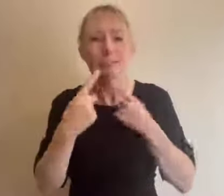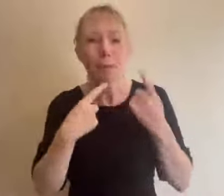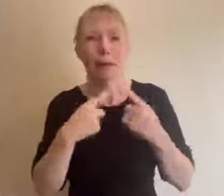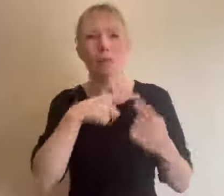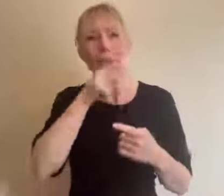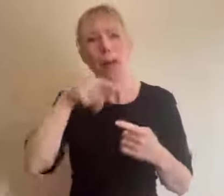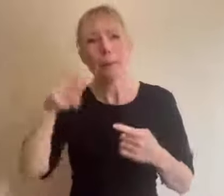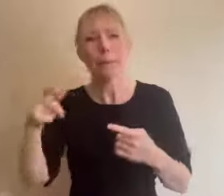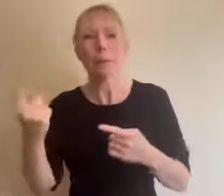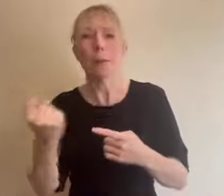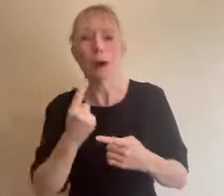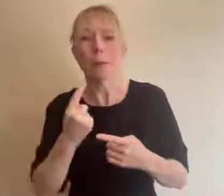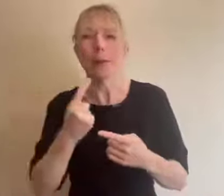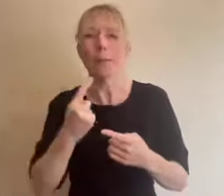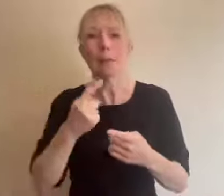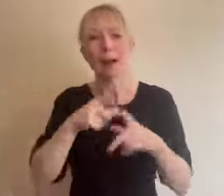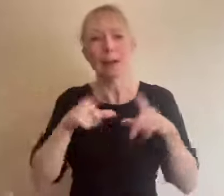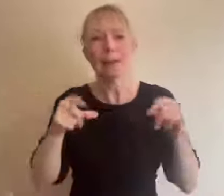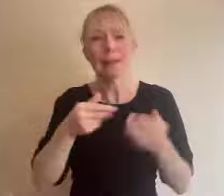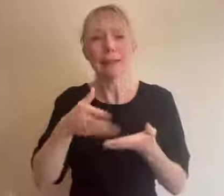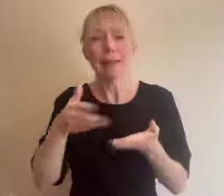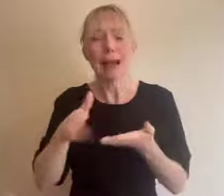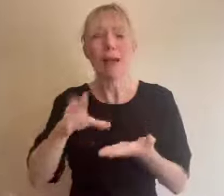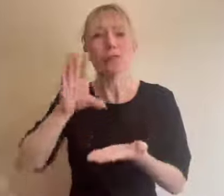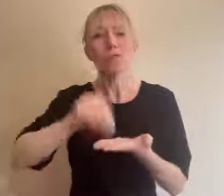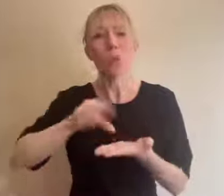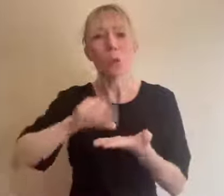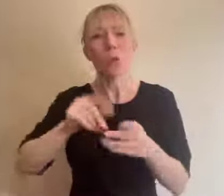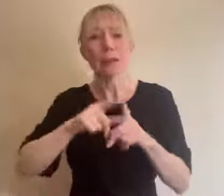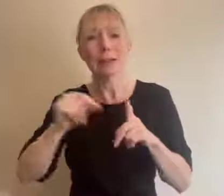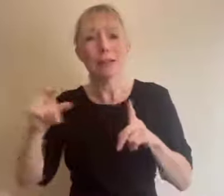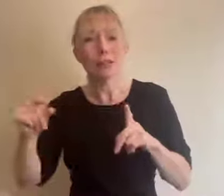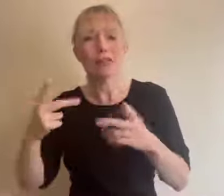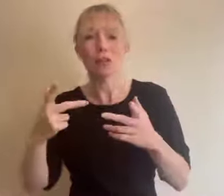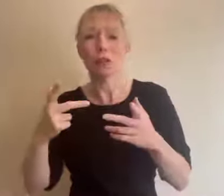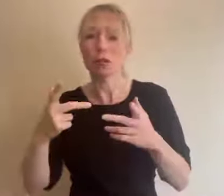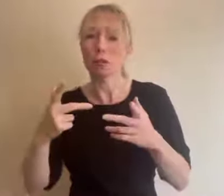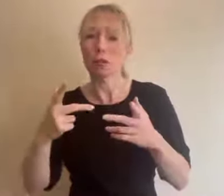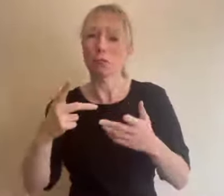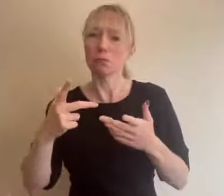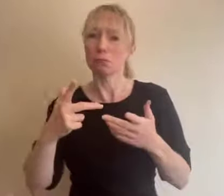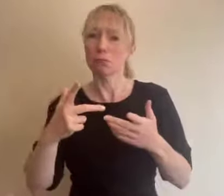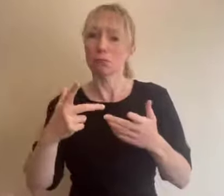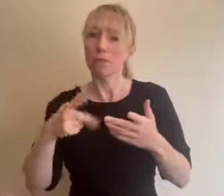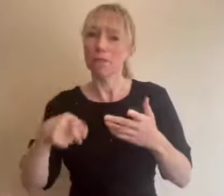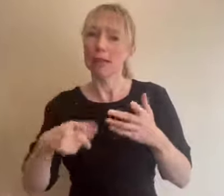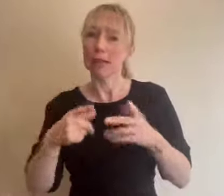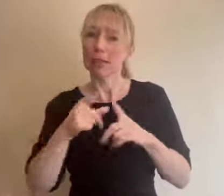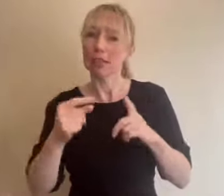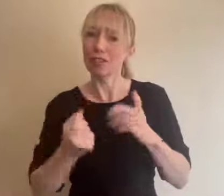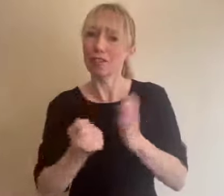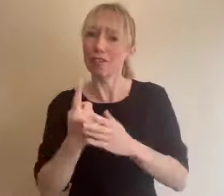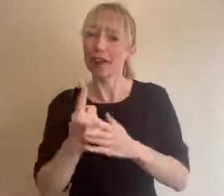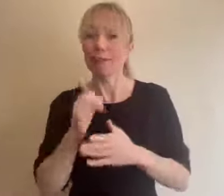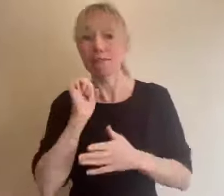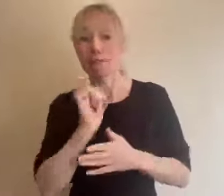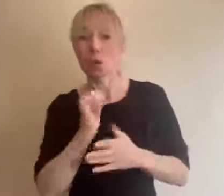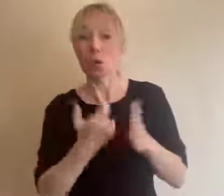sales and by recording the digital version of the event for your reference only make sure you have the permission of everyone in the stream